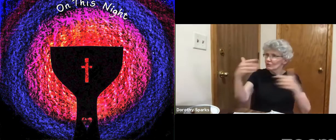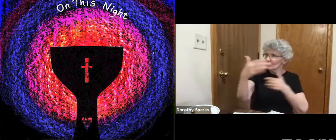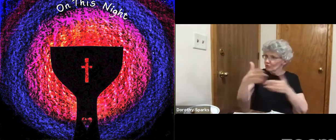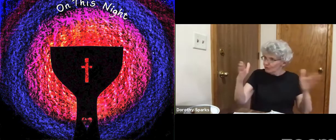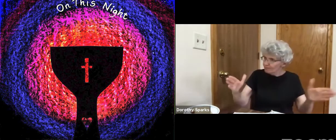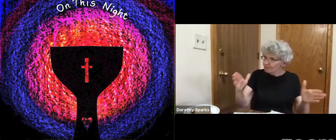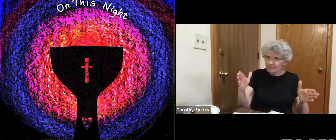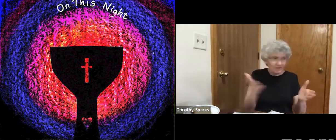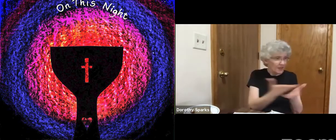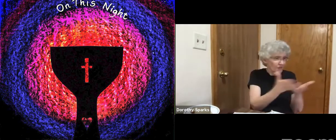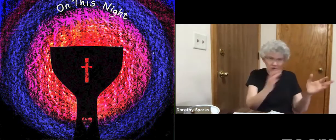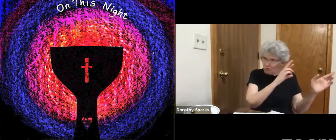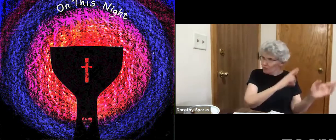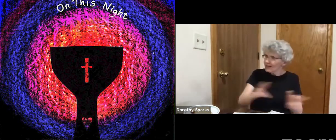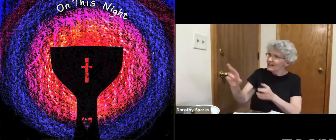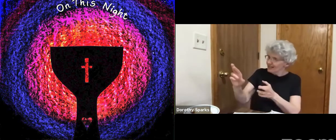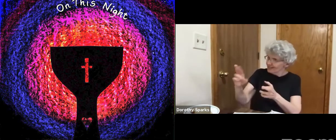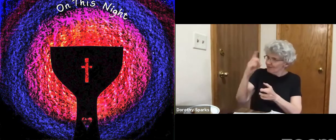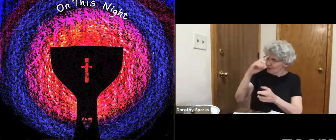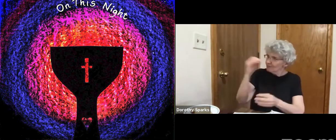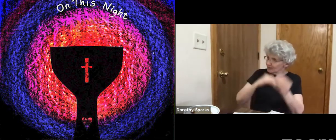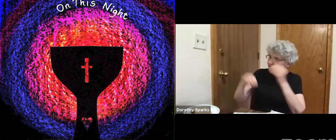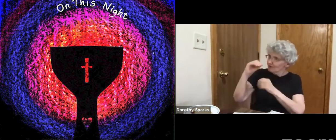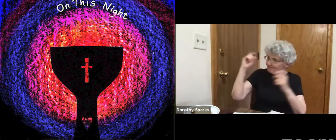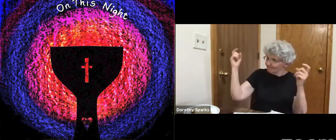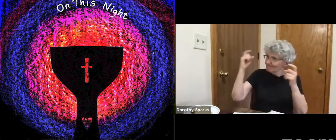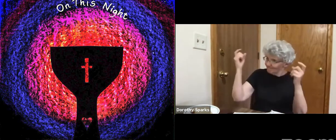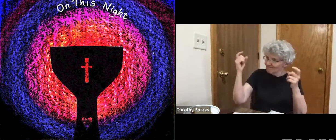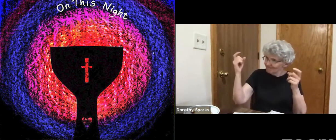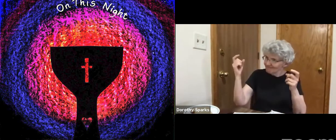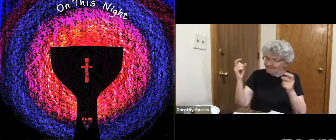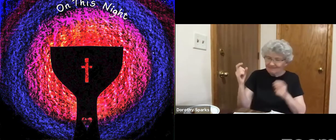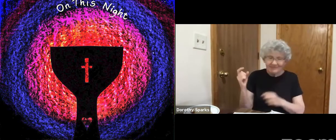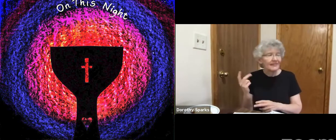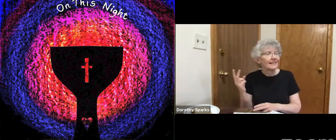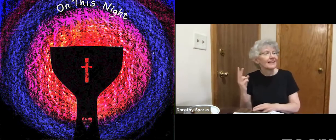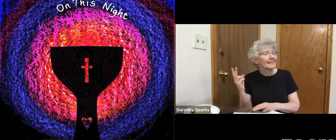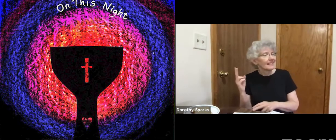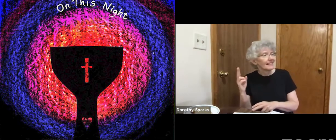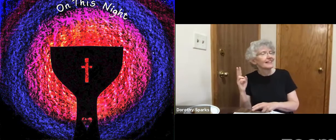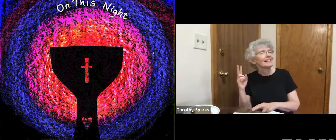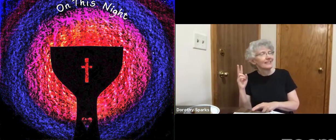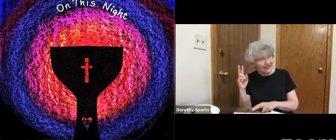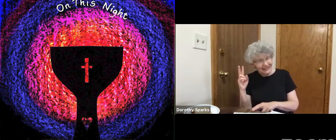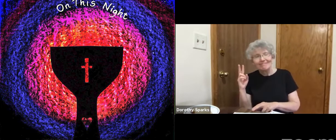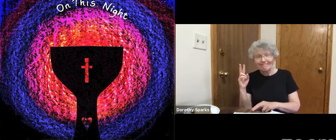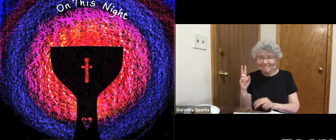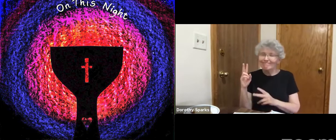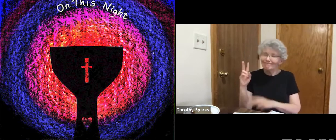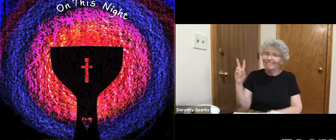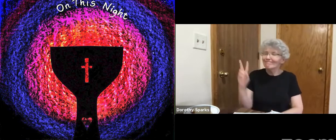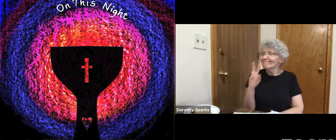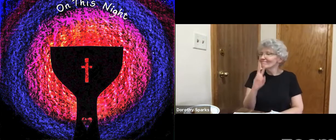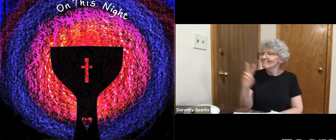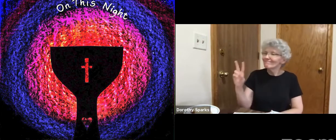The owner will take you upstairs and show you a large room furnished and ready for you to use.